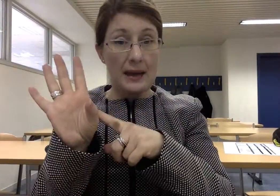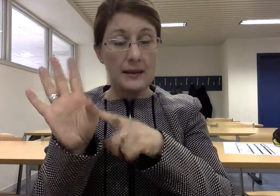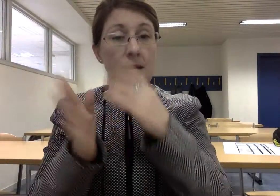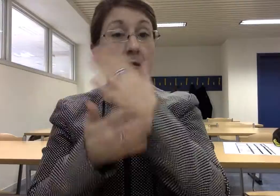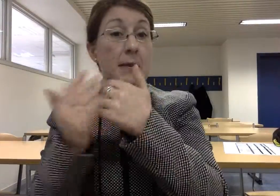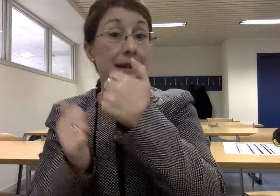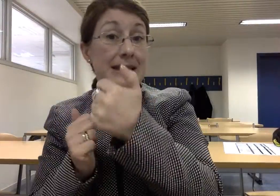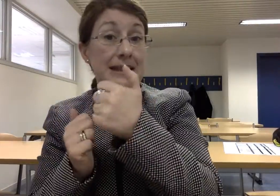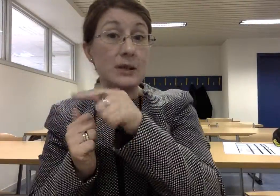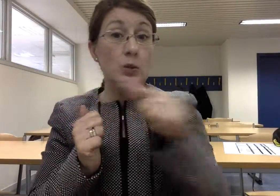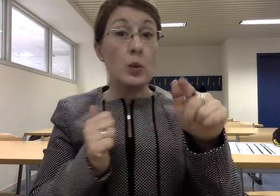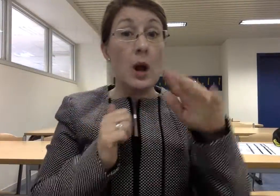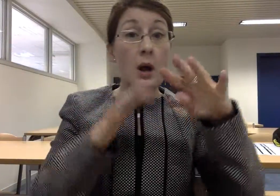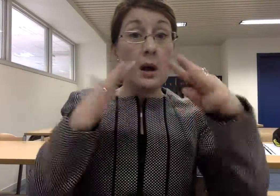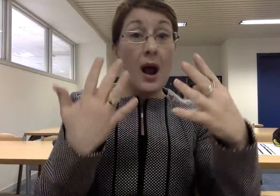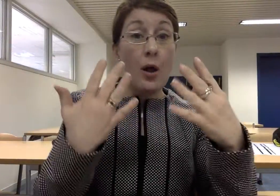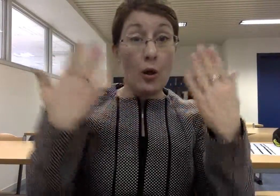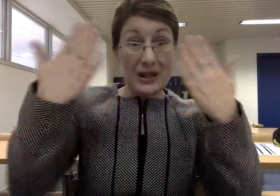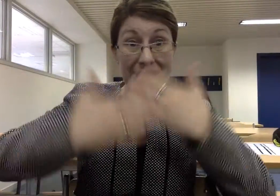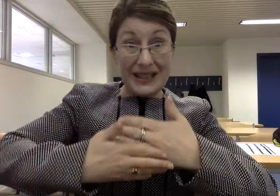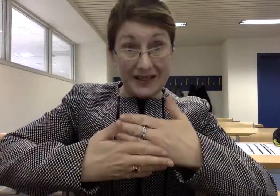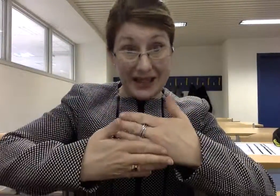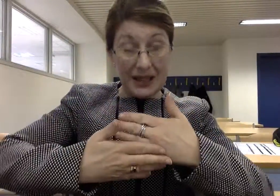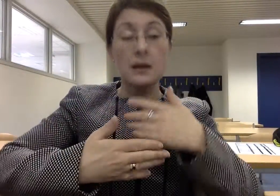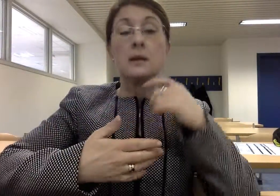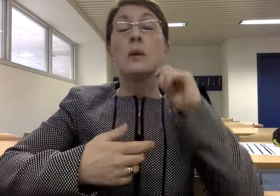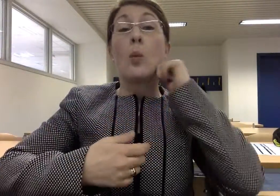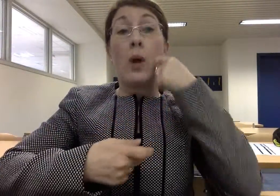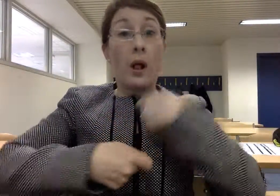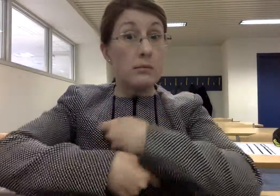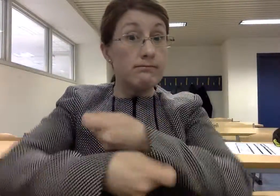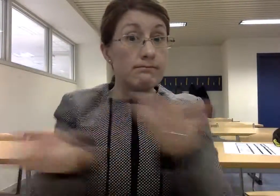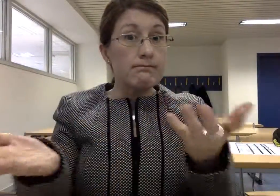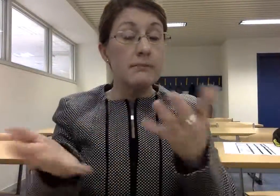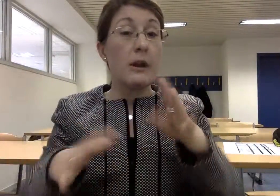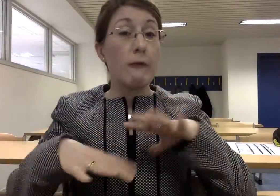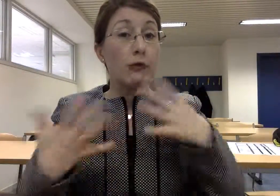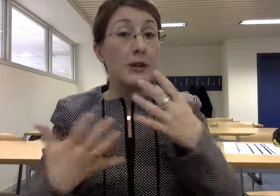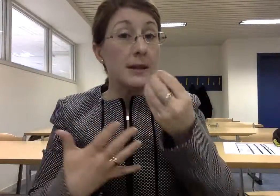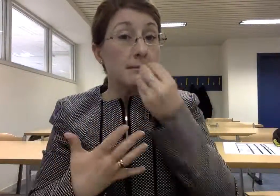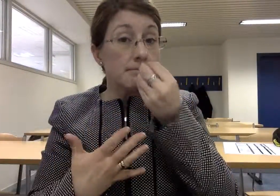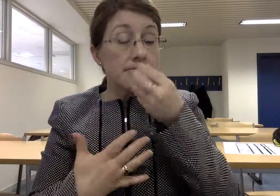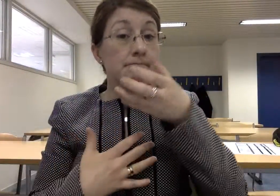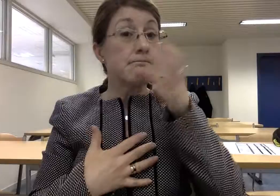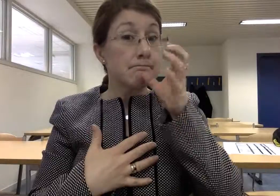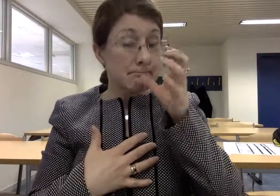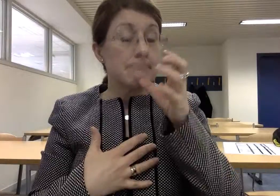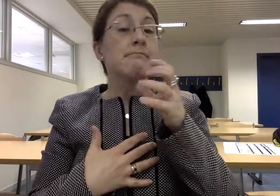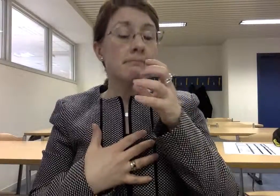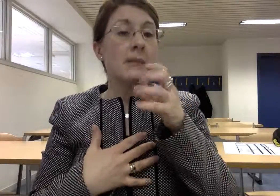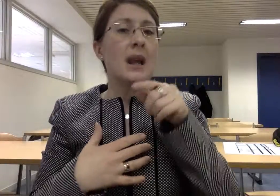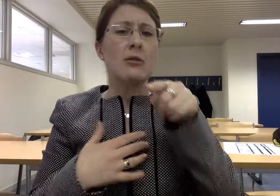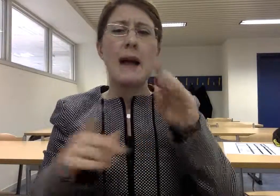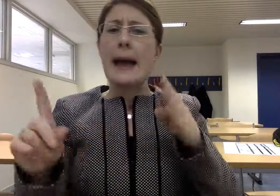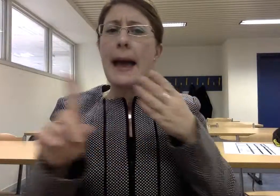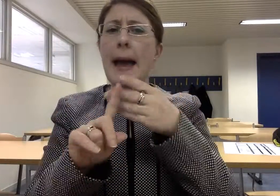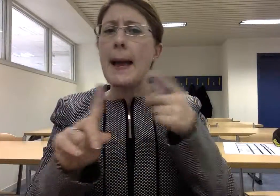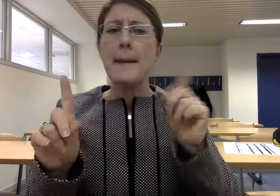remember for the interviews with eric and whatever i already indicated which i think are the important fonts important ones because technically they're